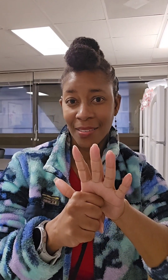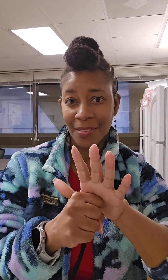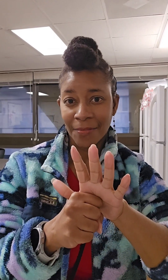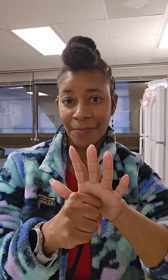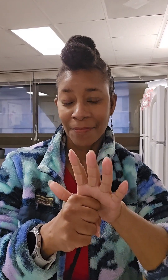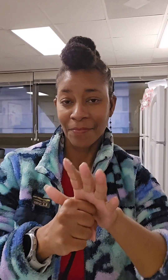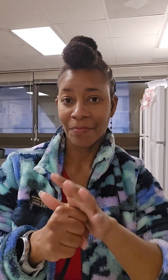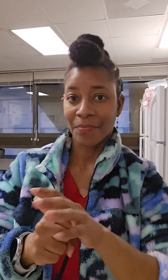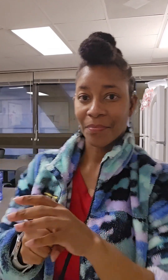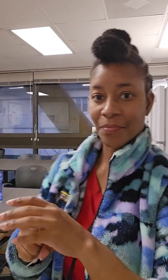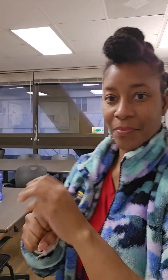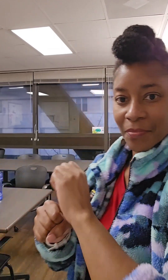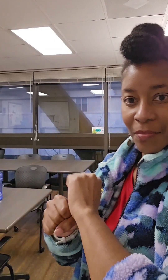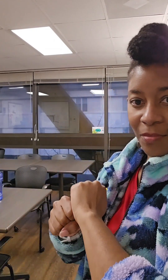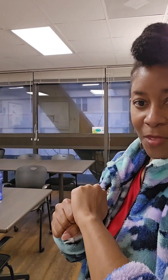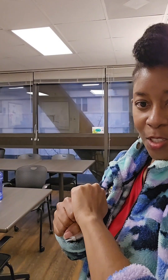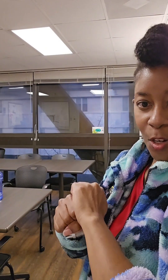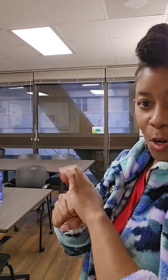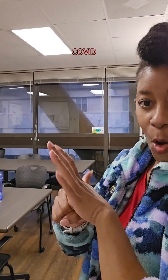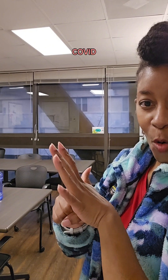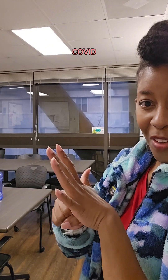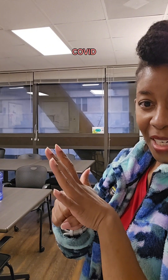COVID. COVID. COVID.